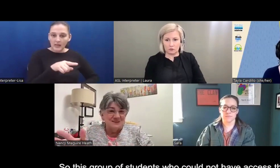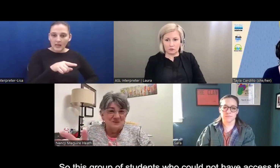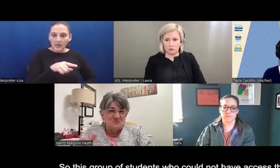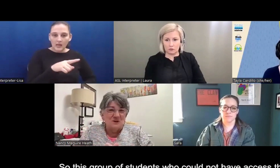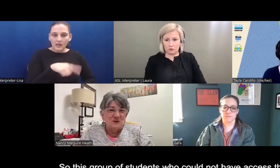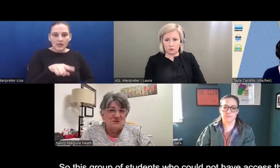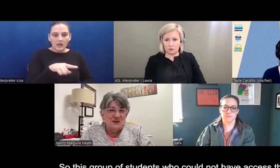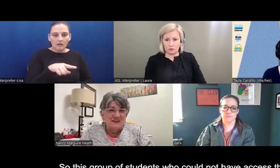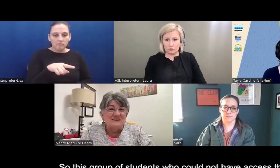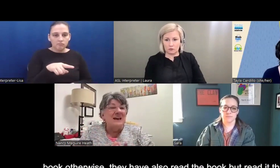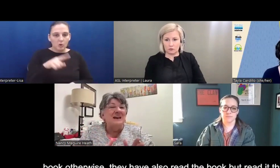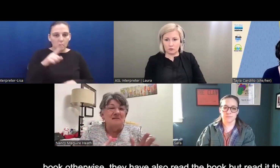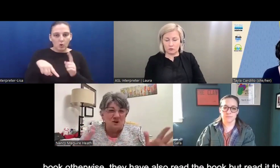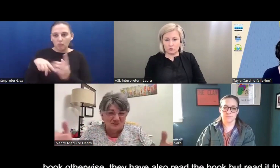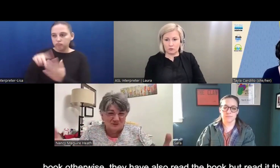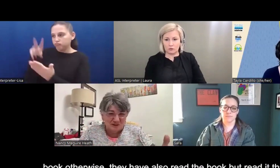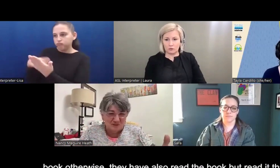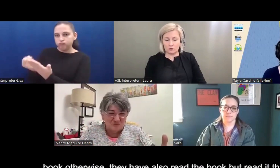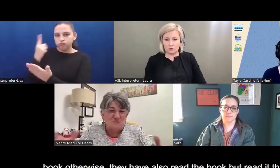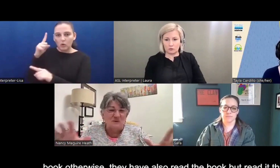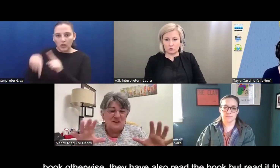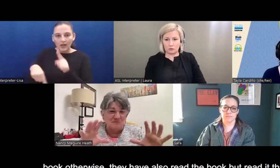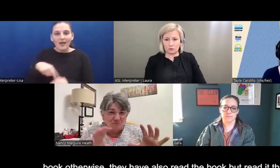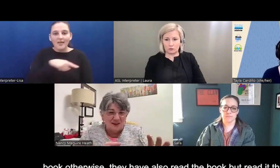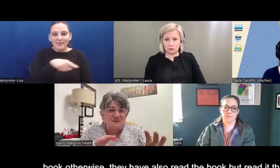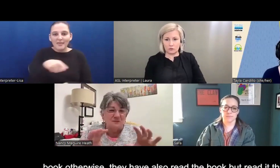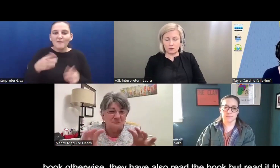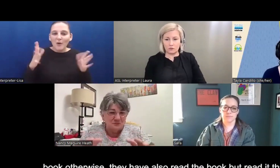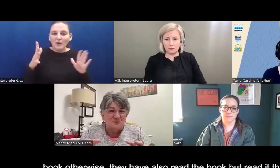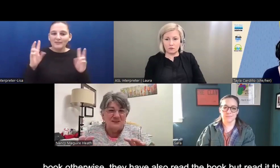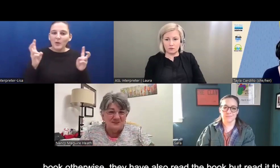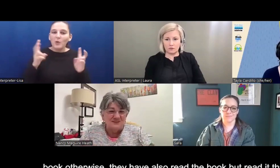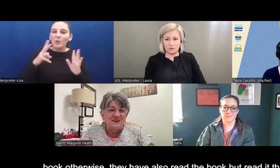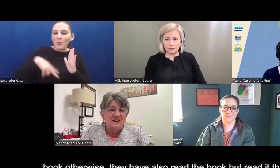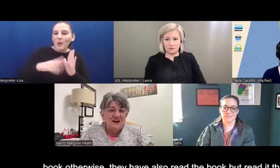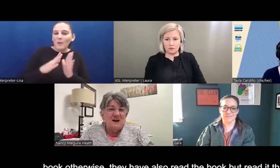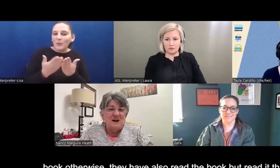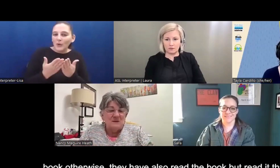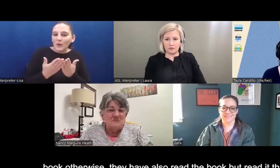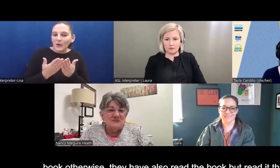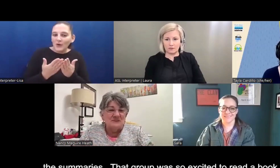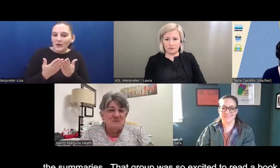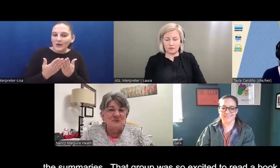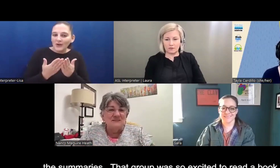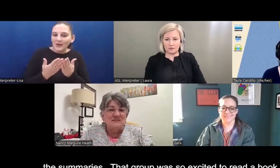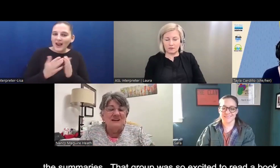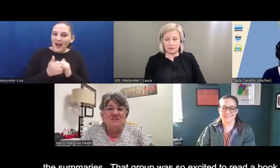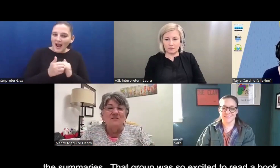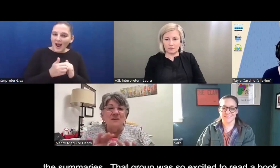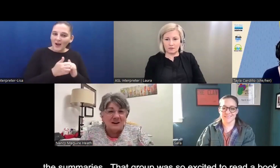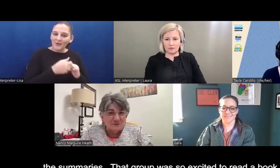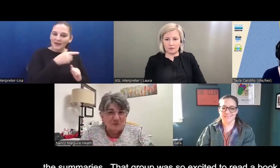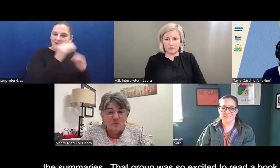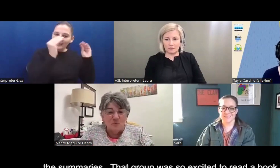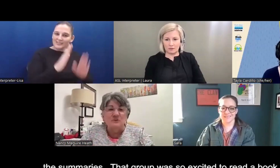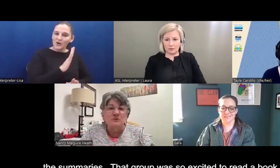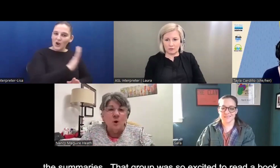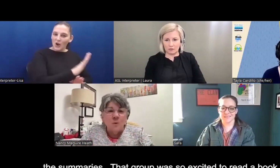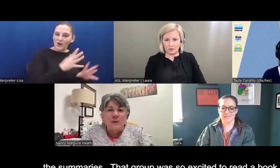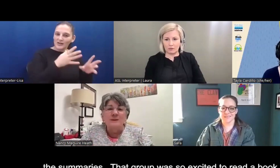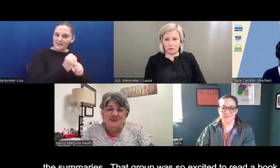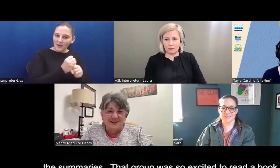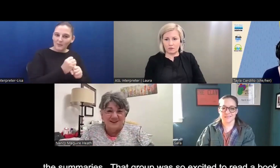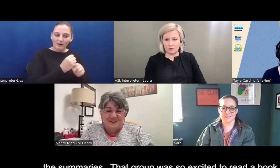accessed the book, otherwise they have also read the book, but they've read it through these, um, summaries. And that group was